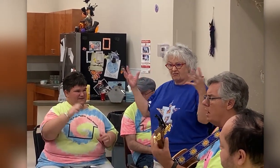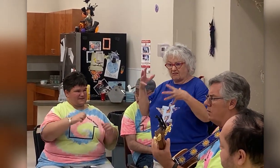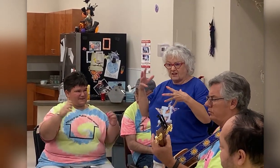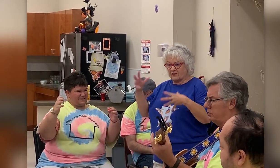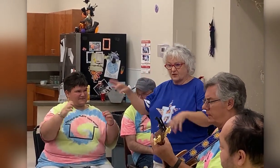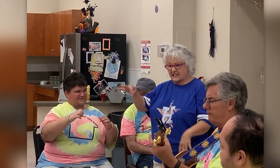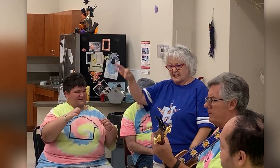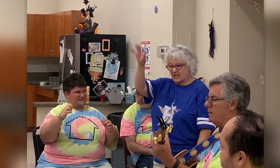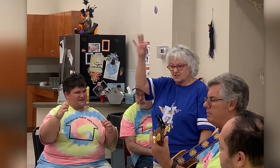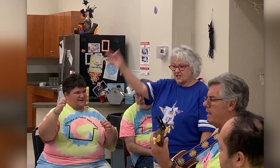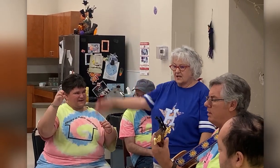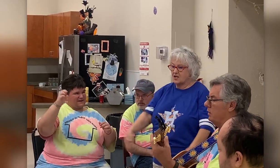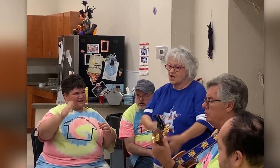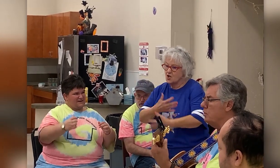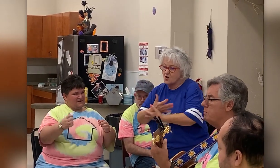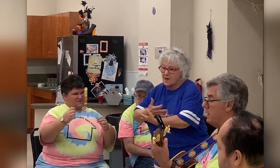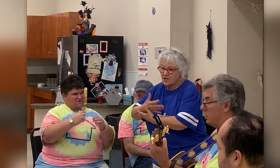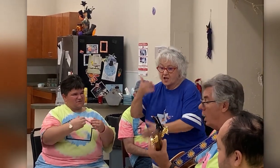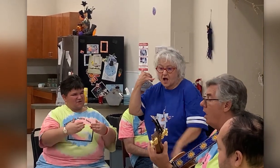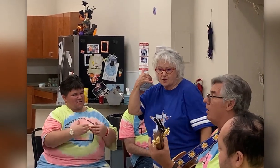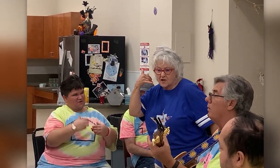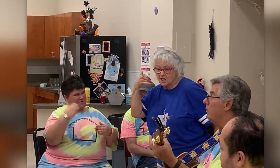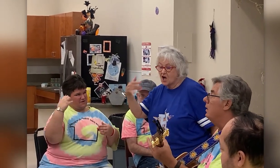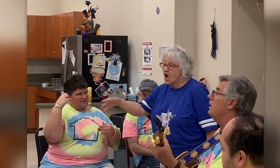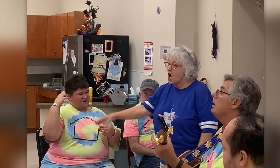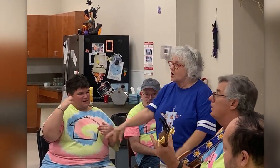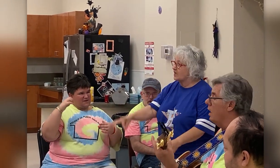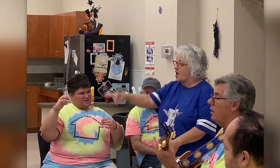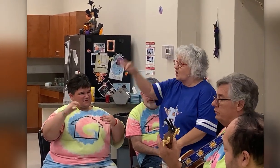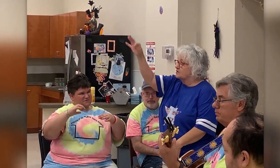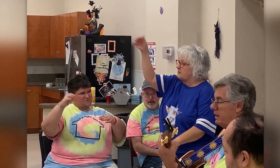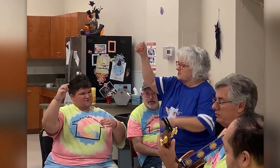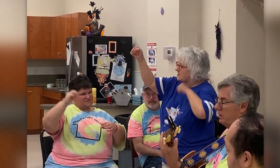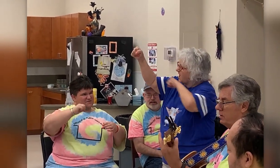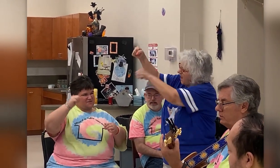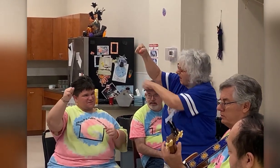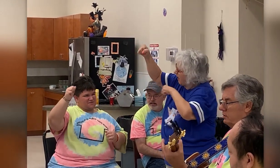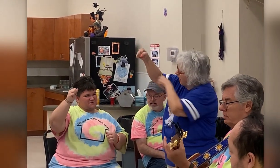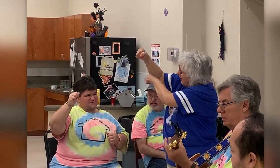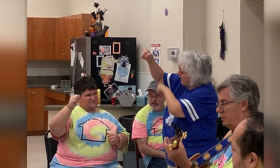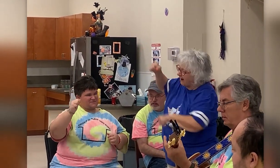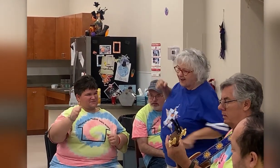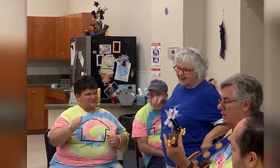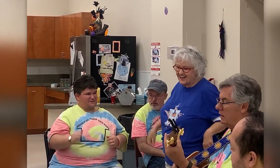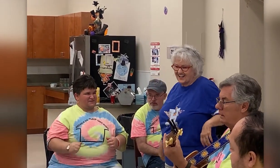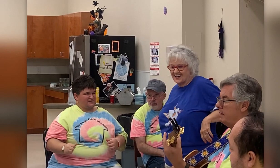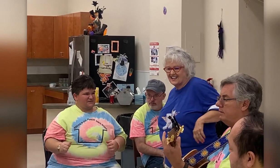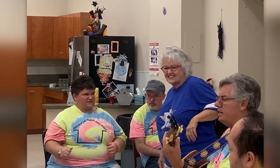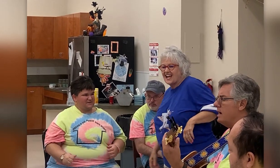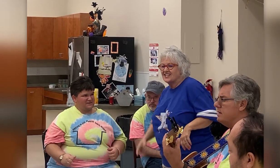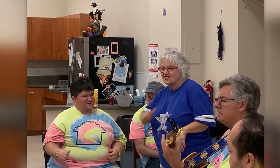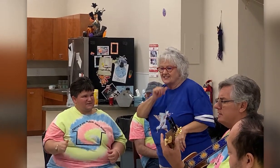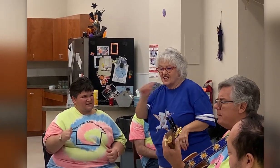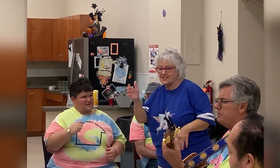-dose Baby, you had no Ghostbusters! Let me tell you something